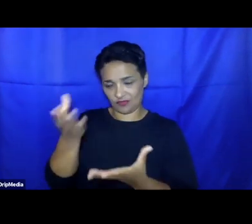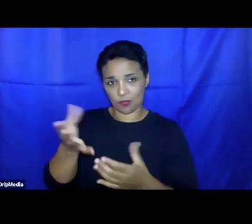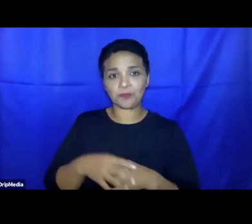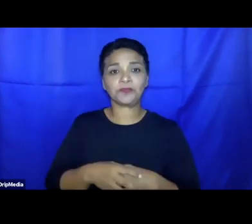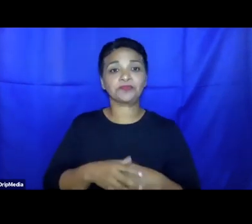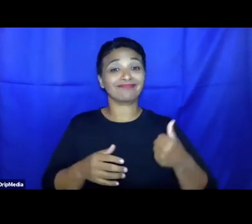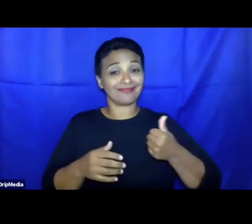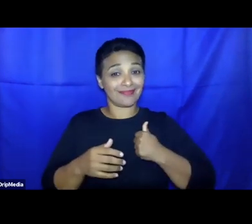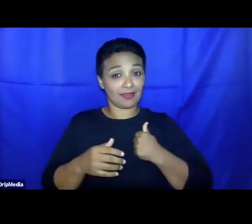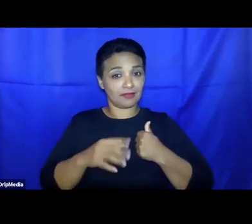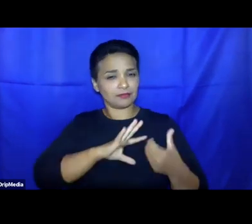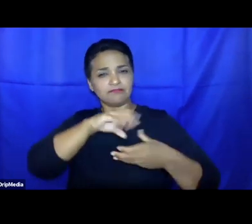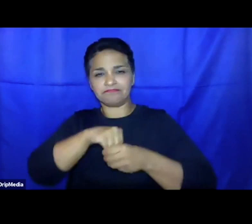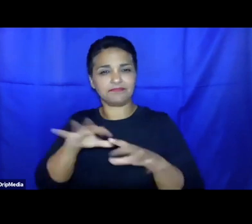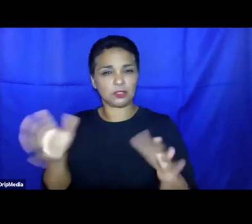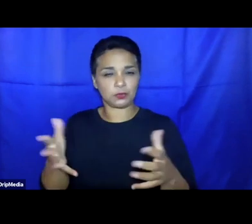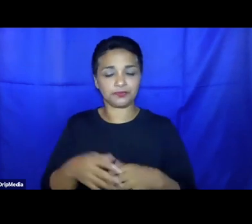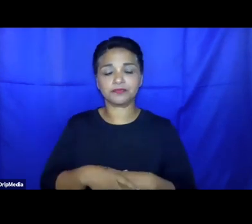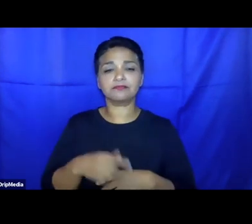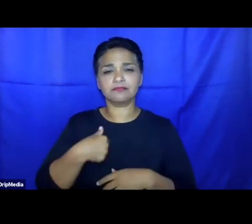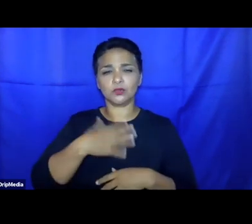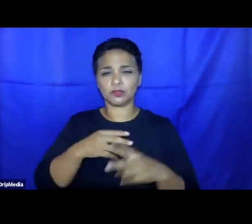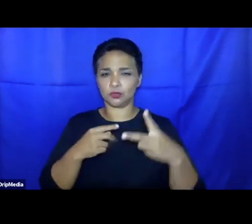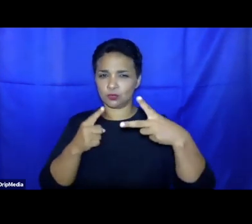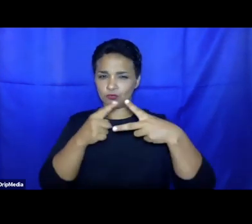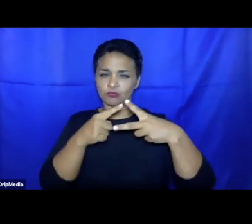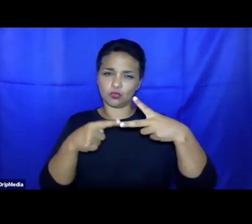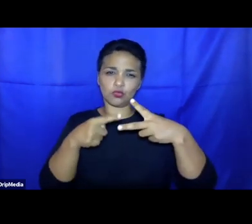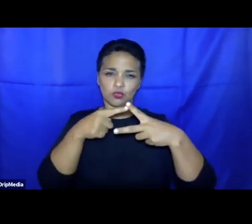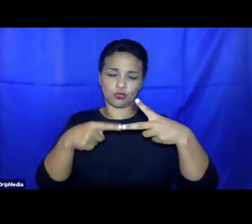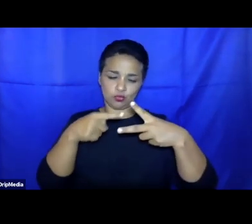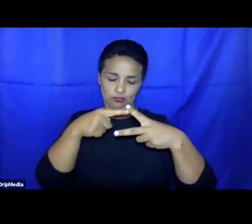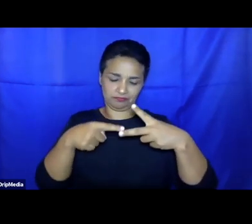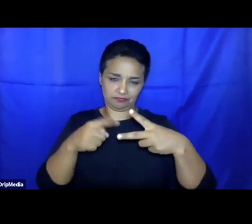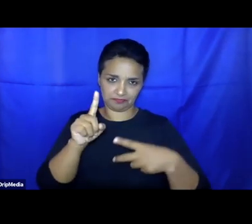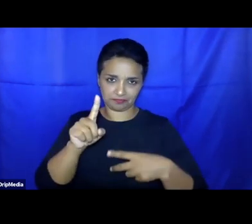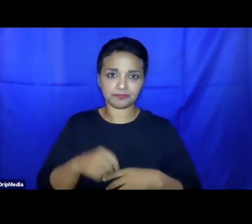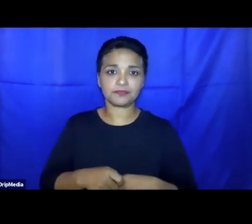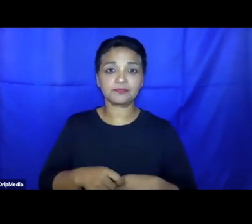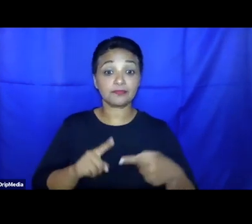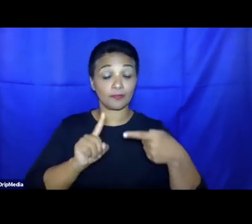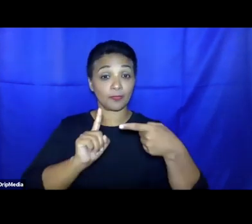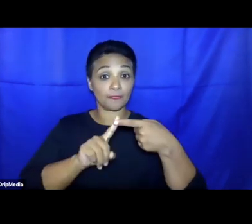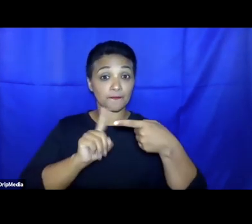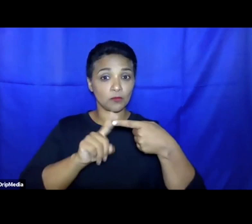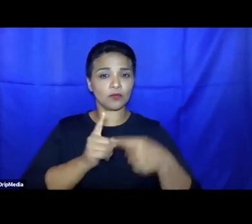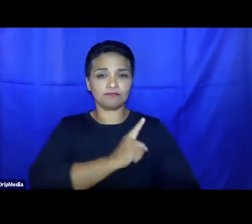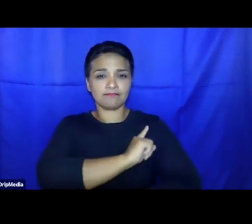resettlement. I'll just bring up two other, well, two other points. One with respect to capacity building. Canada,